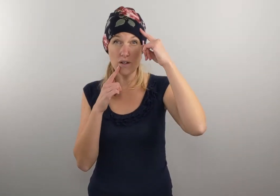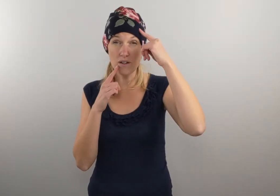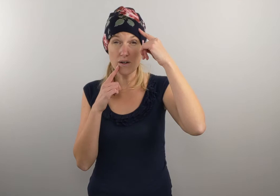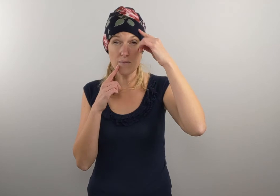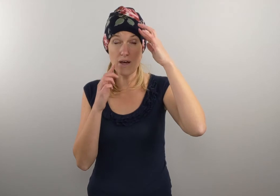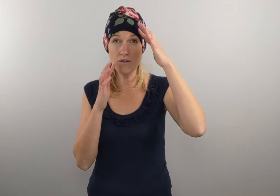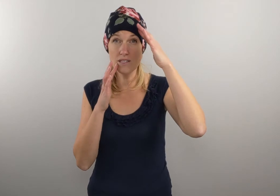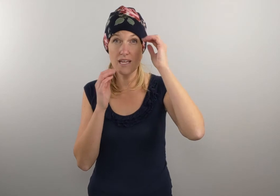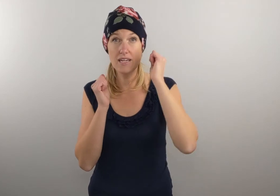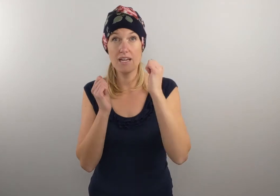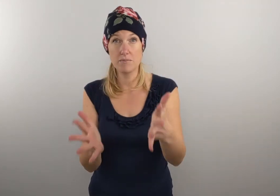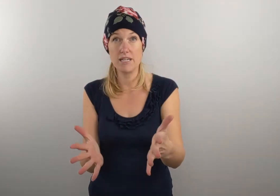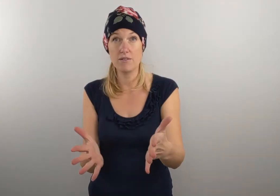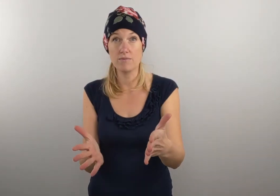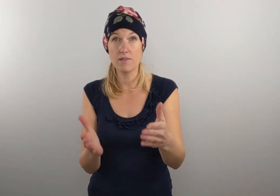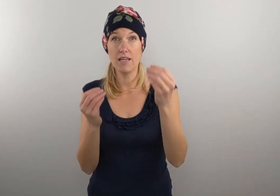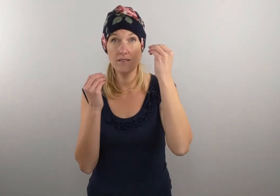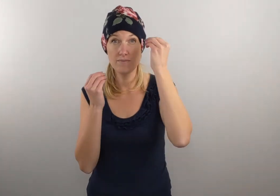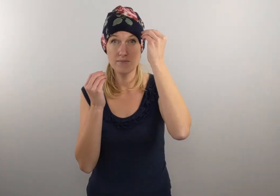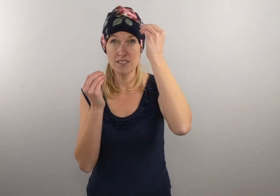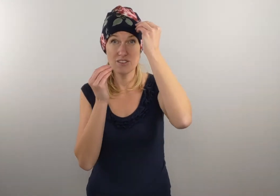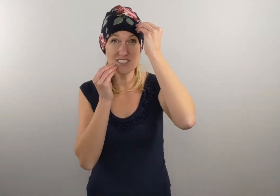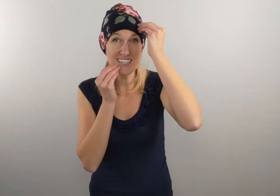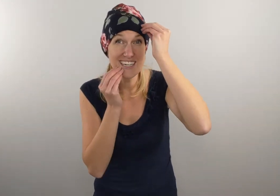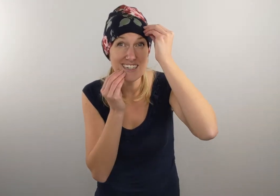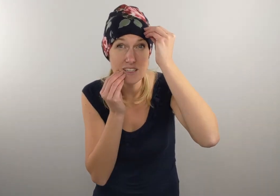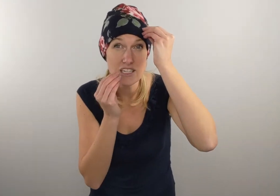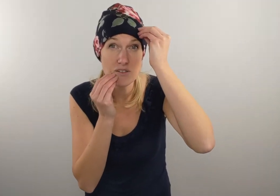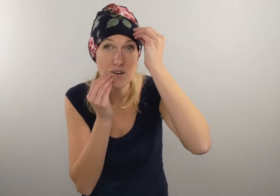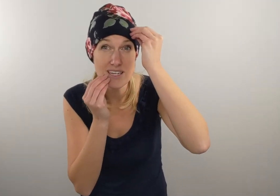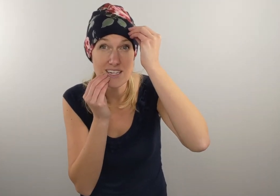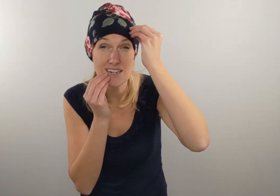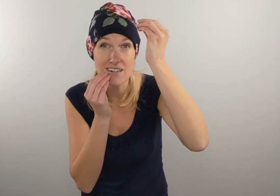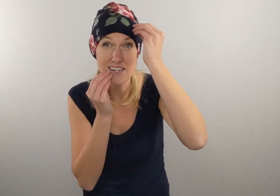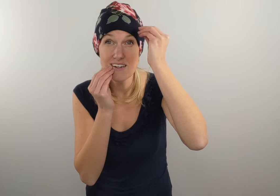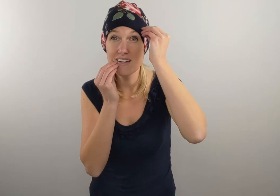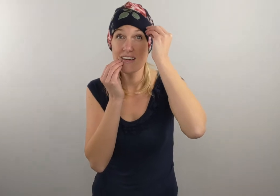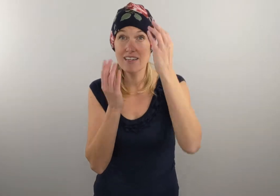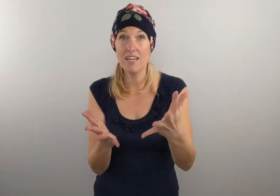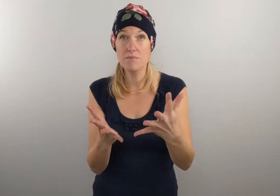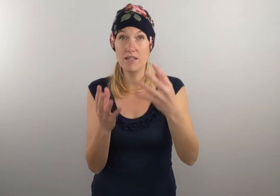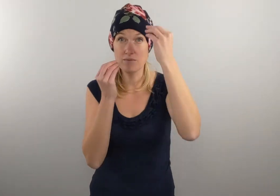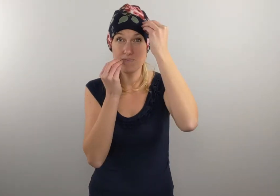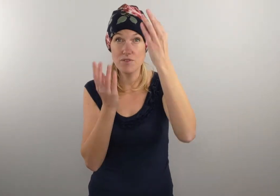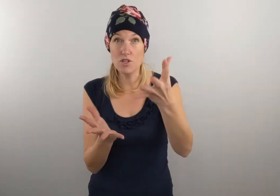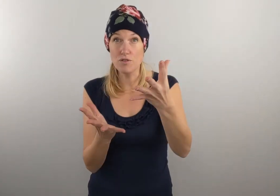your mouth and then it comes out. Okay, so you start here like you know it here or here and then comes out. News.